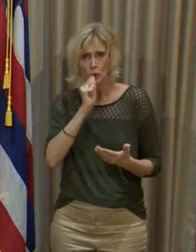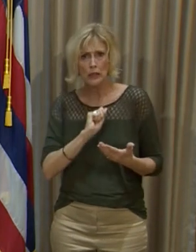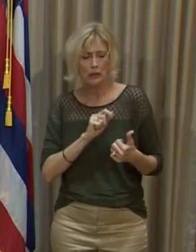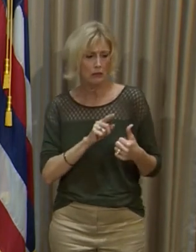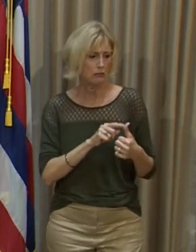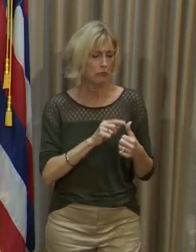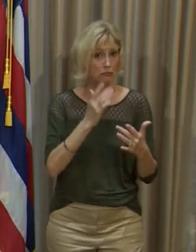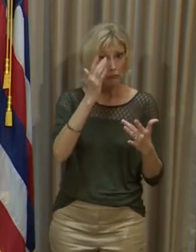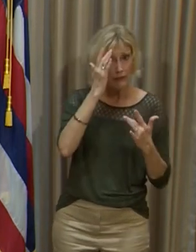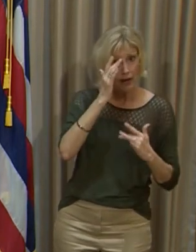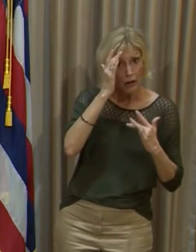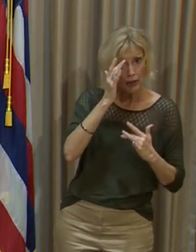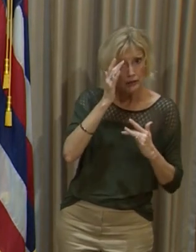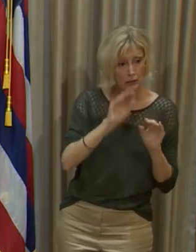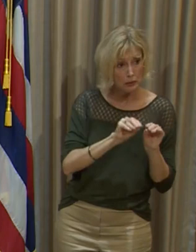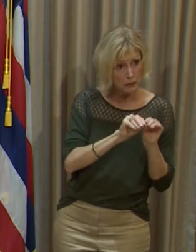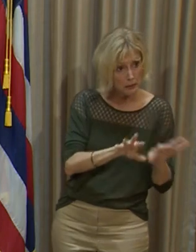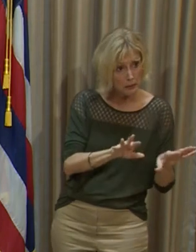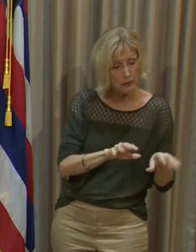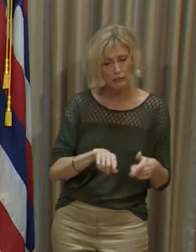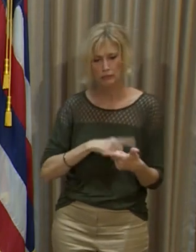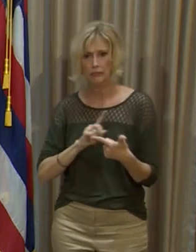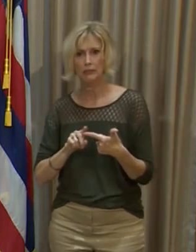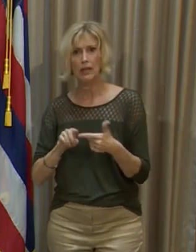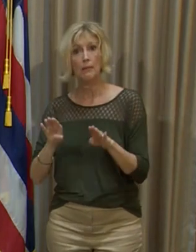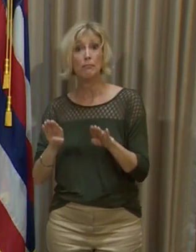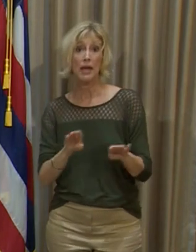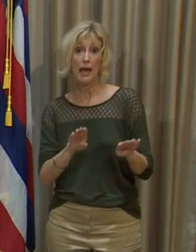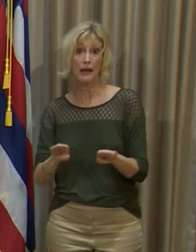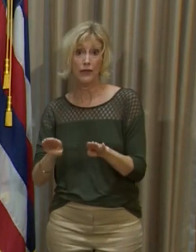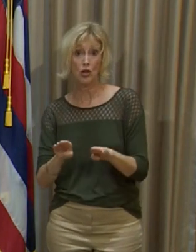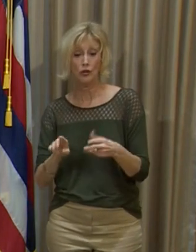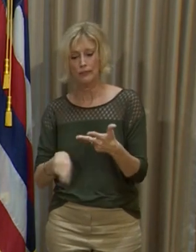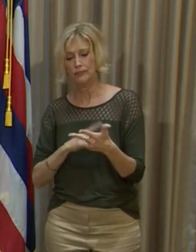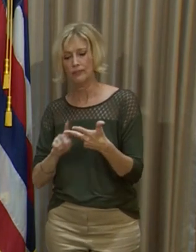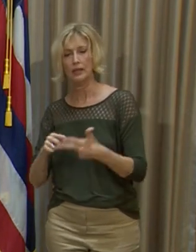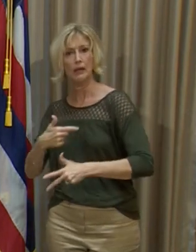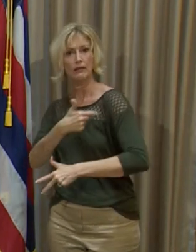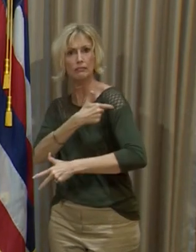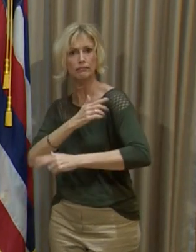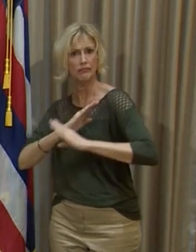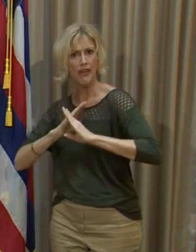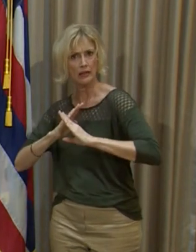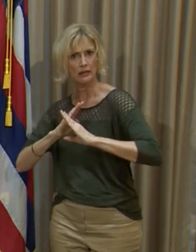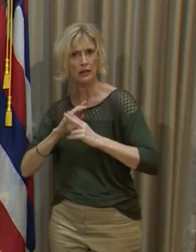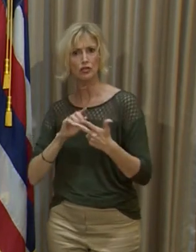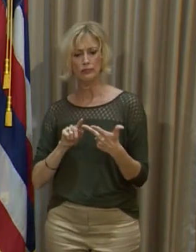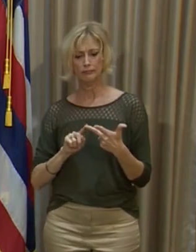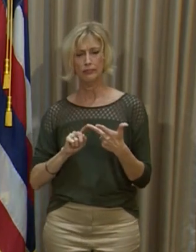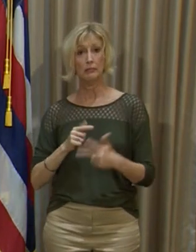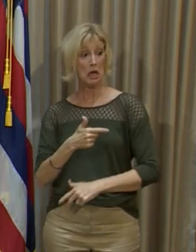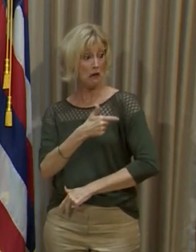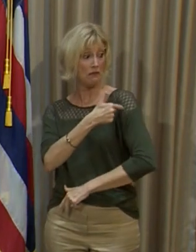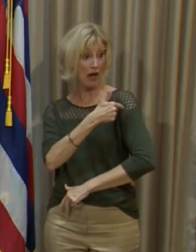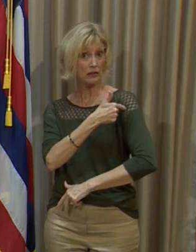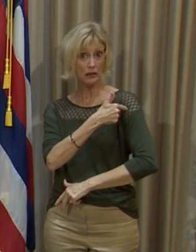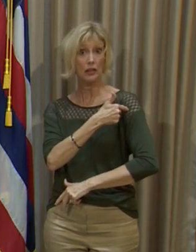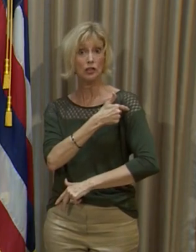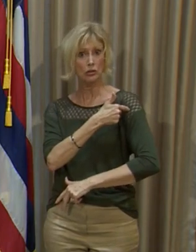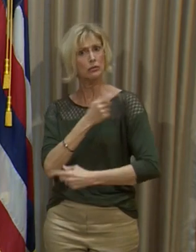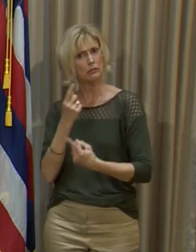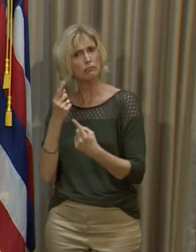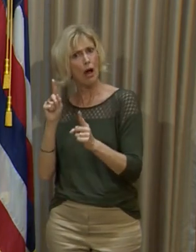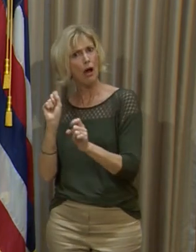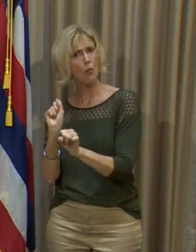have the virus and how that spreads. You have your behavior, and then you have the vaccinations. And the vaccinations that we are giving do